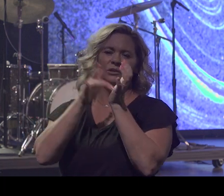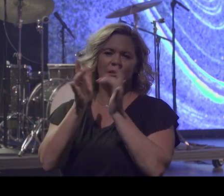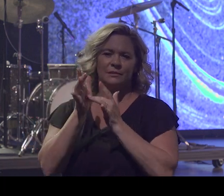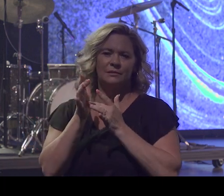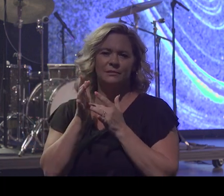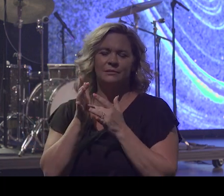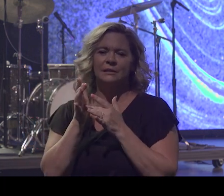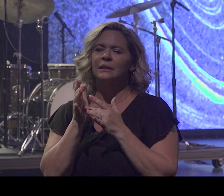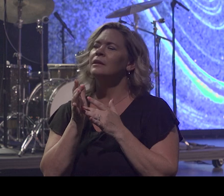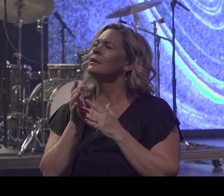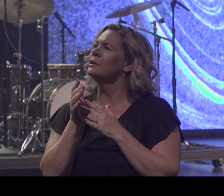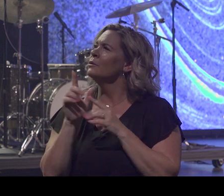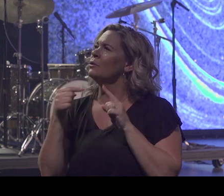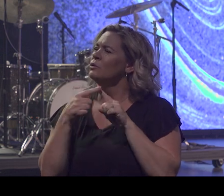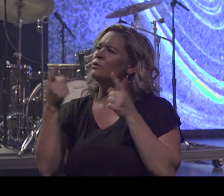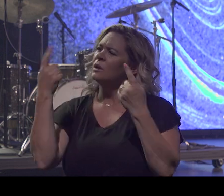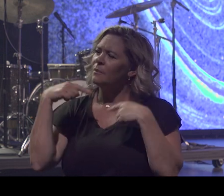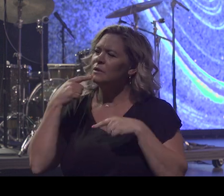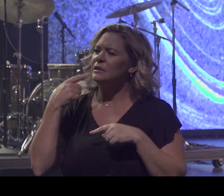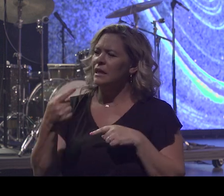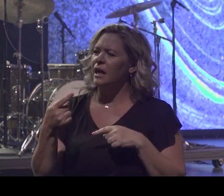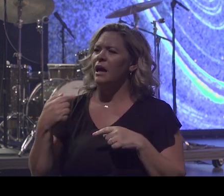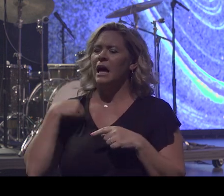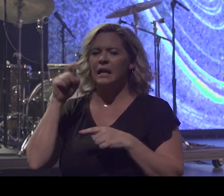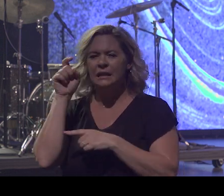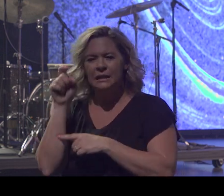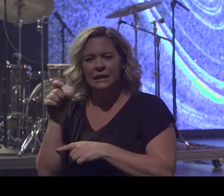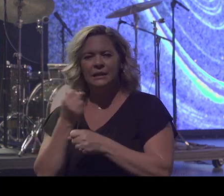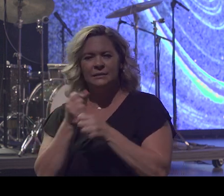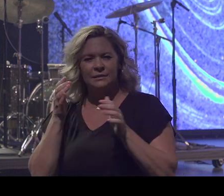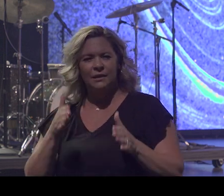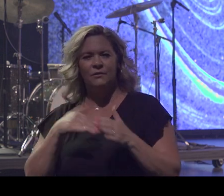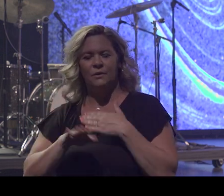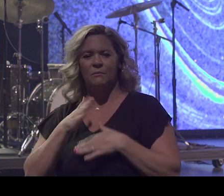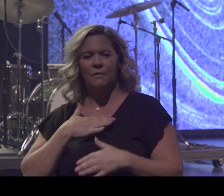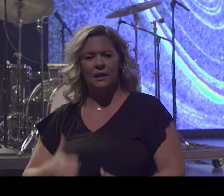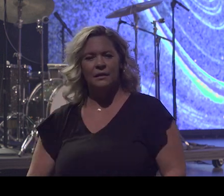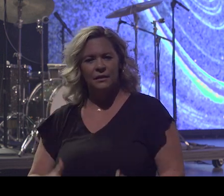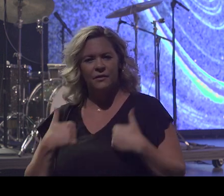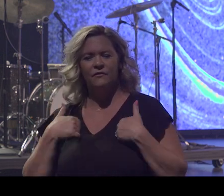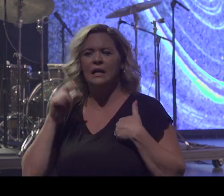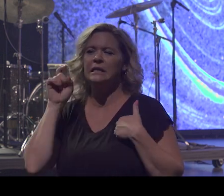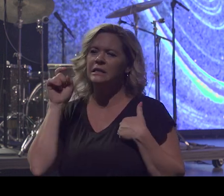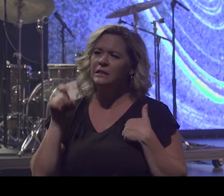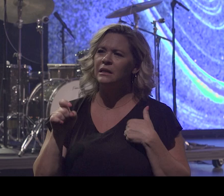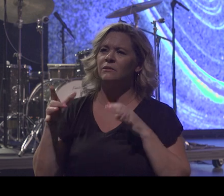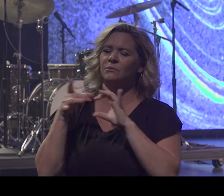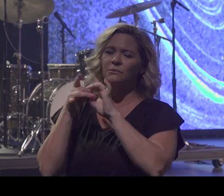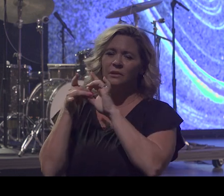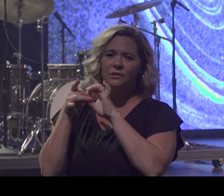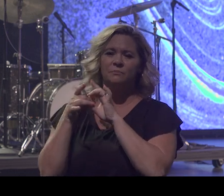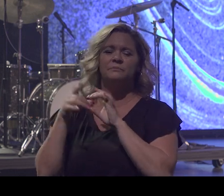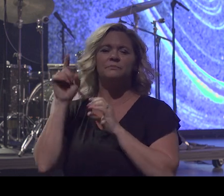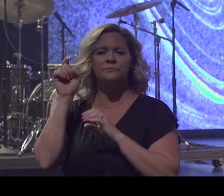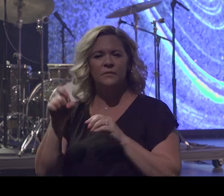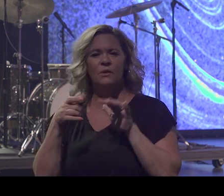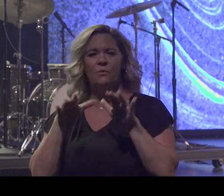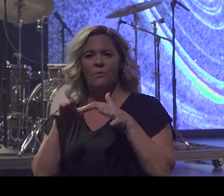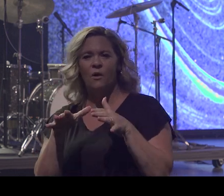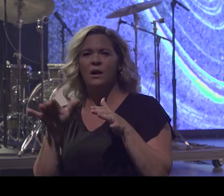come and say that I need the Savior in my life. I need this kind of relationship. I need to walk like this. You know, you